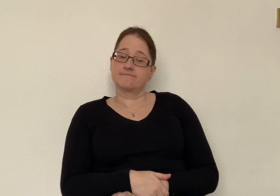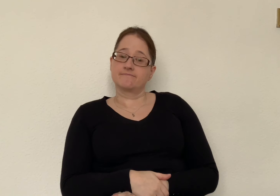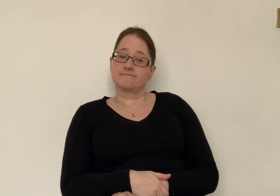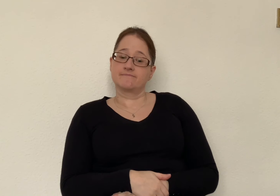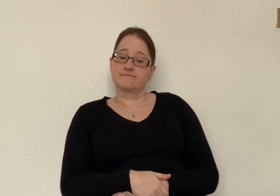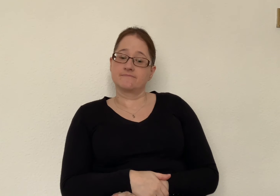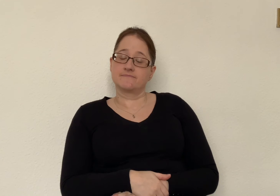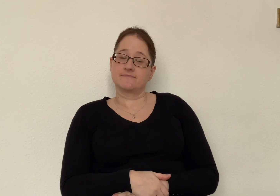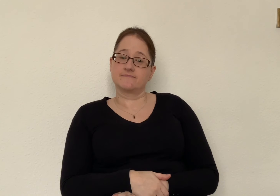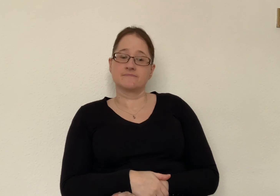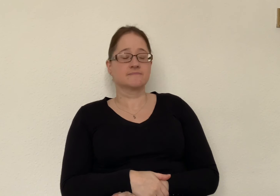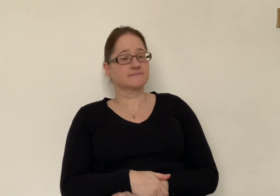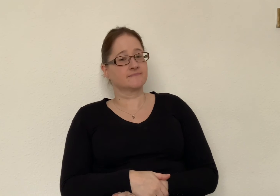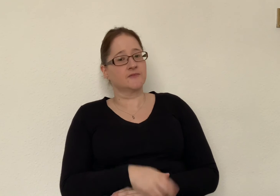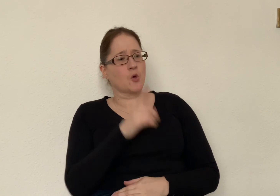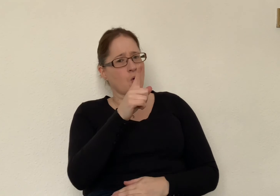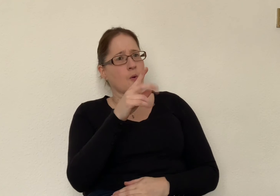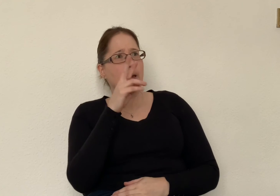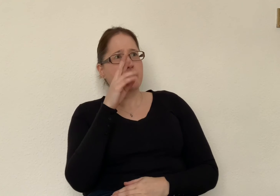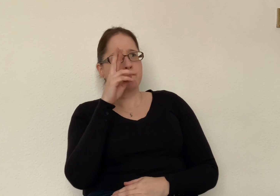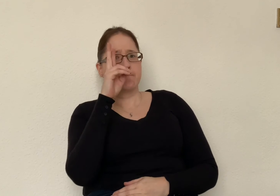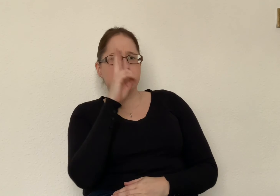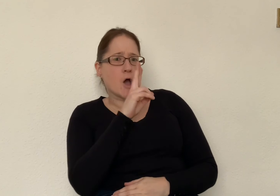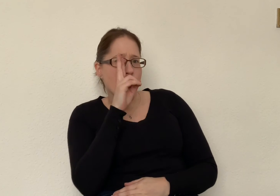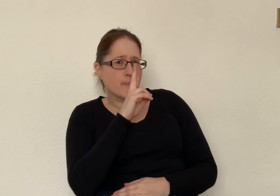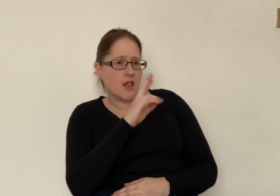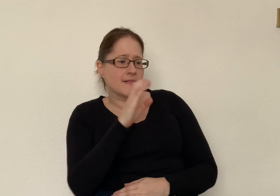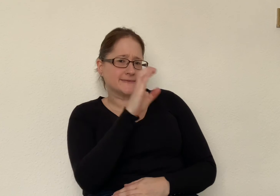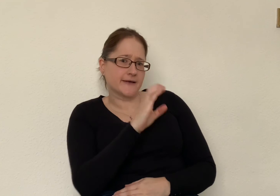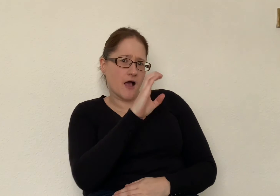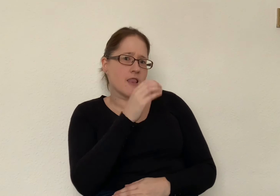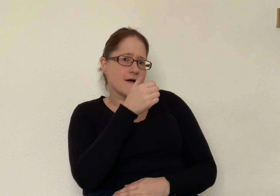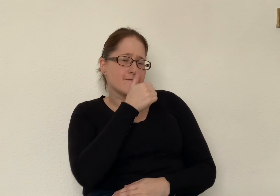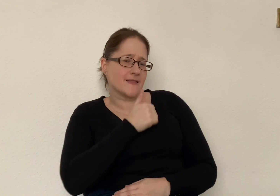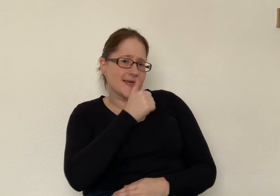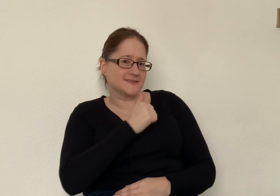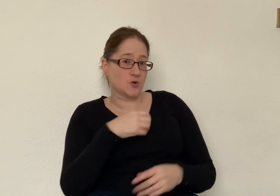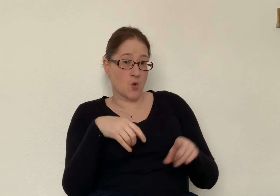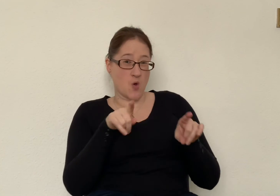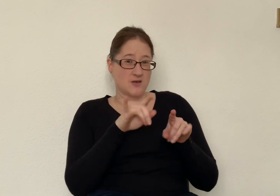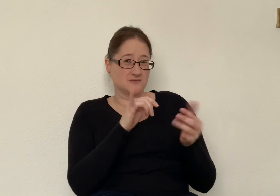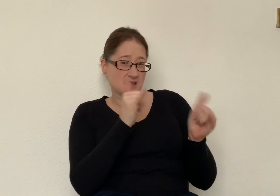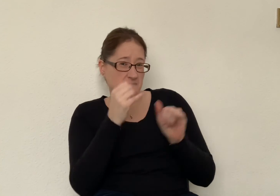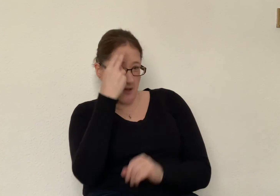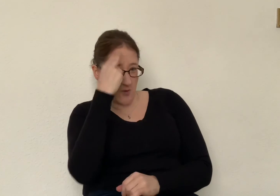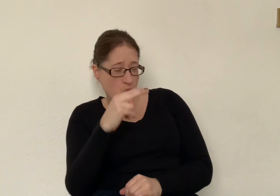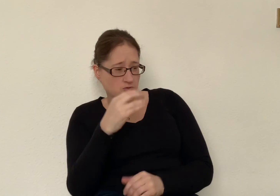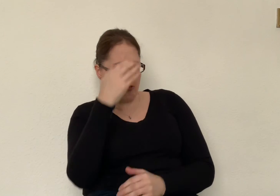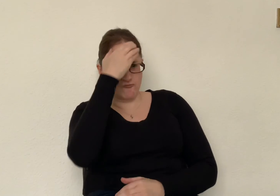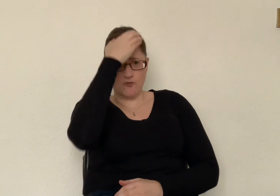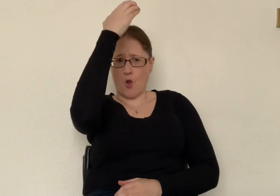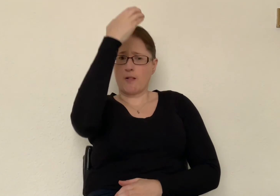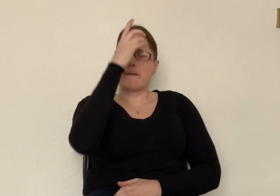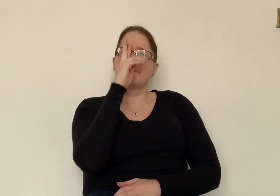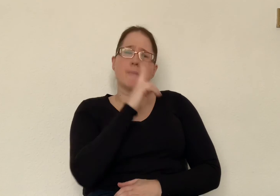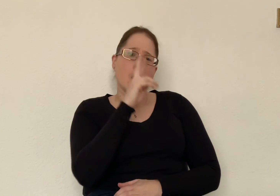is the colour of Lent it's also known as royal purple because in the past